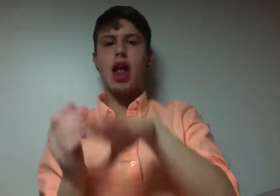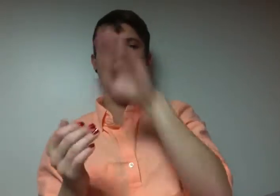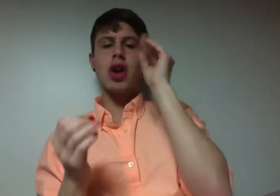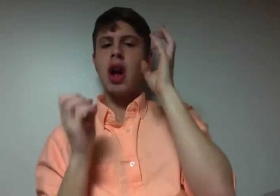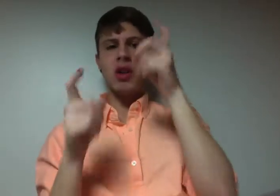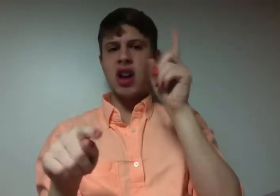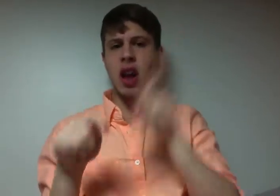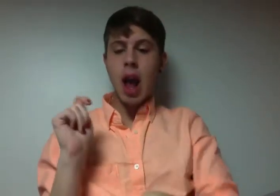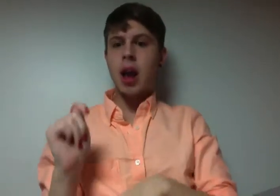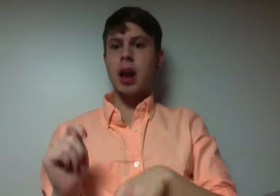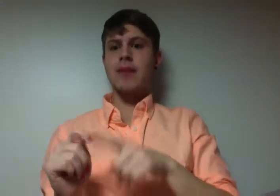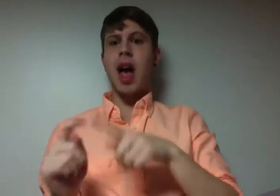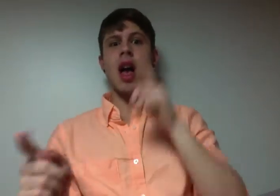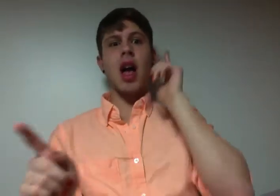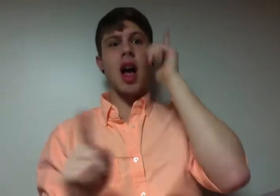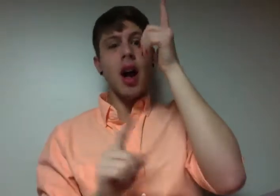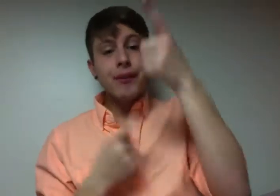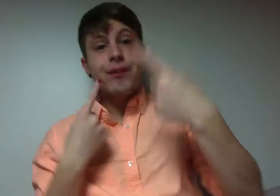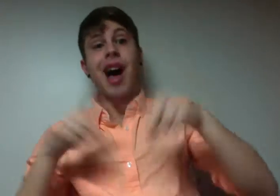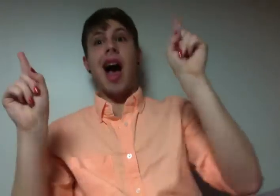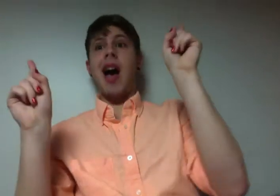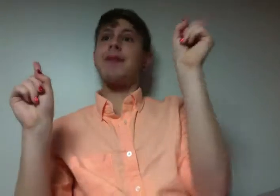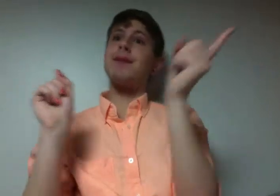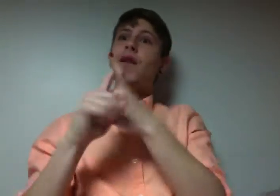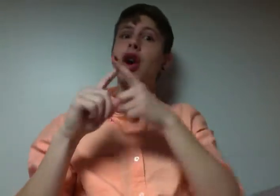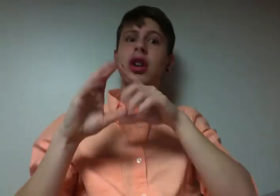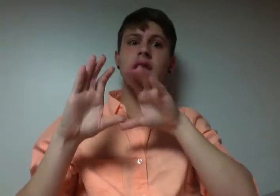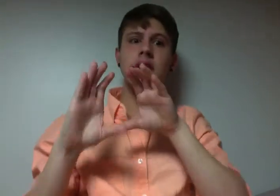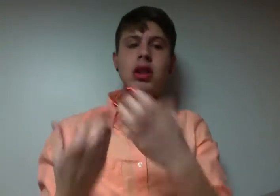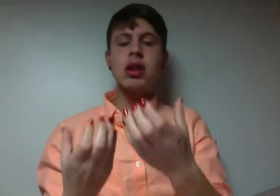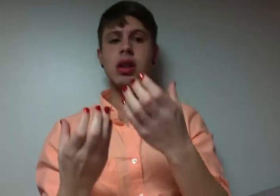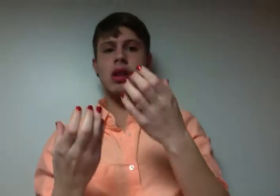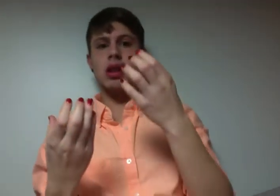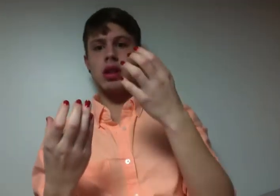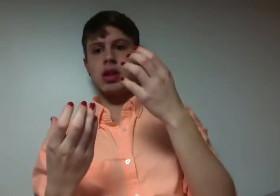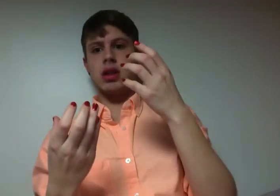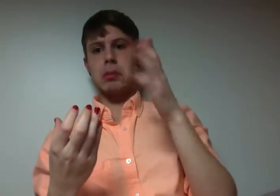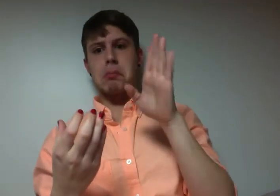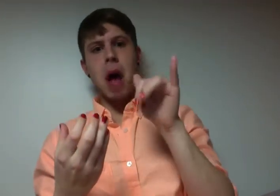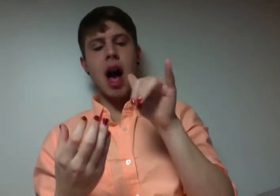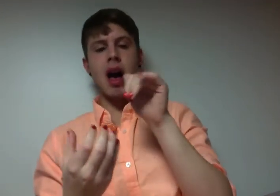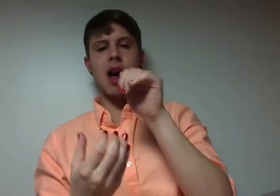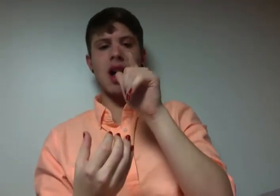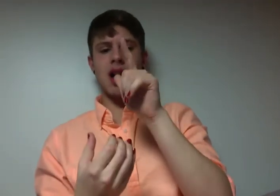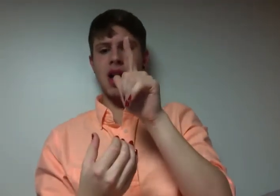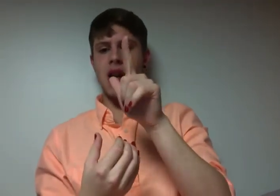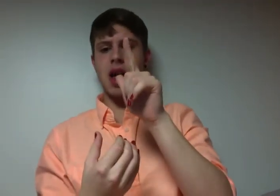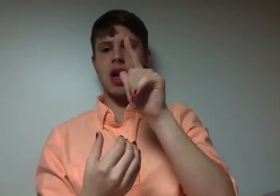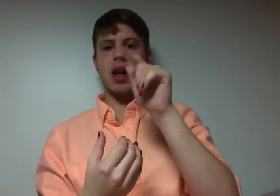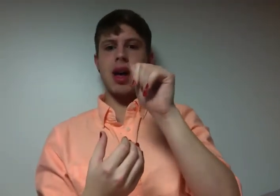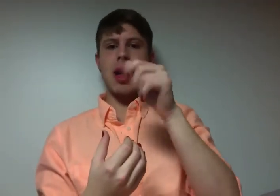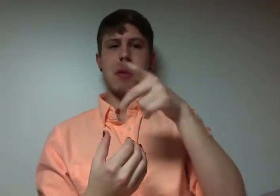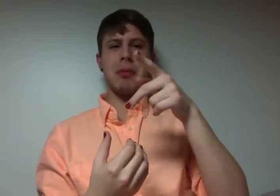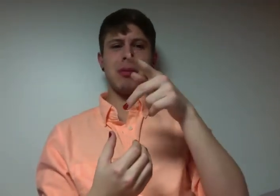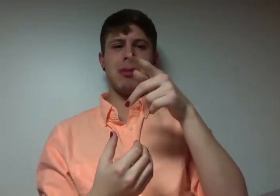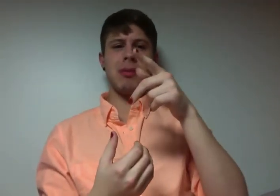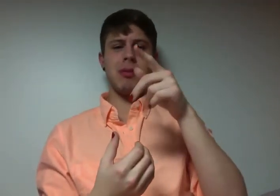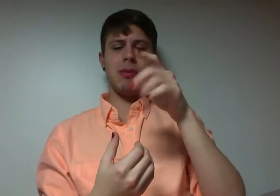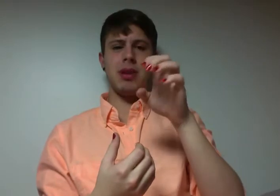is fucking awesome. Now, walk into the club like, what up, I got a big catch. I'm pumped, I bought some shit from a trash shop. Ice